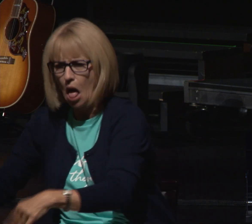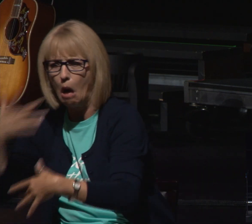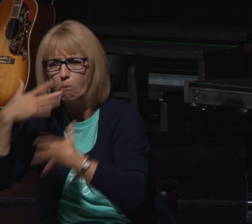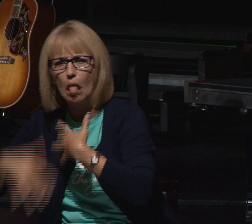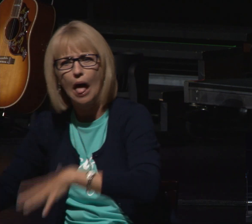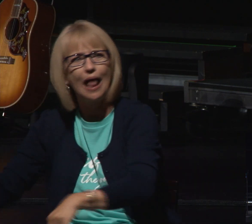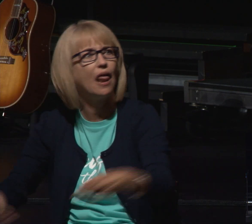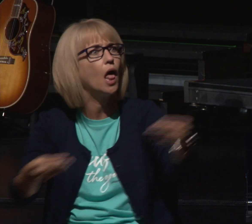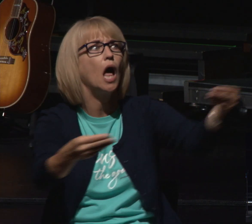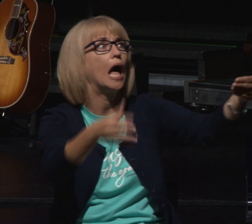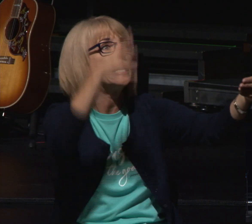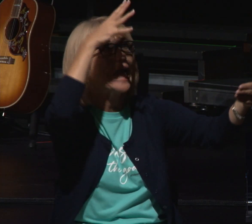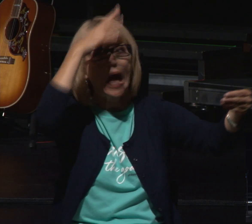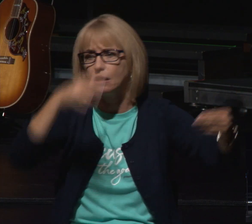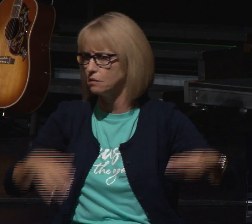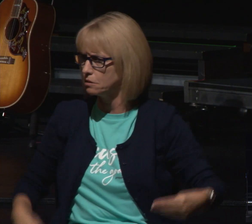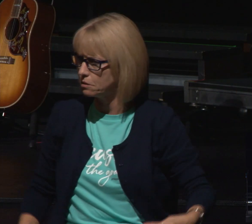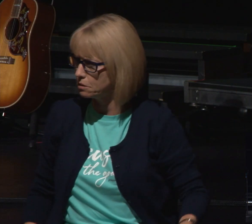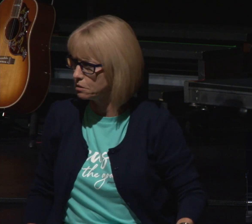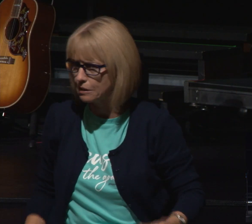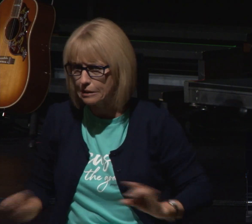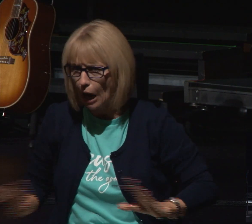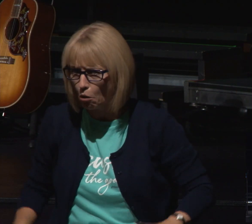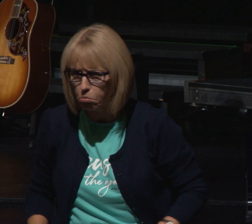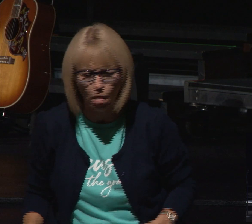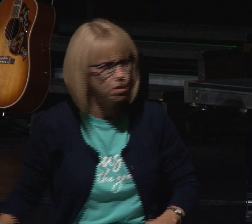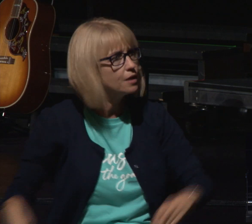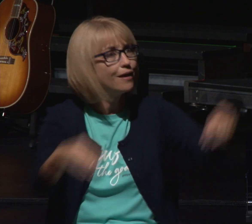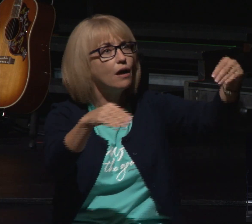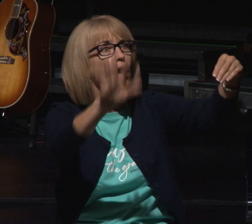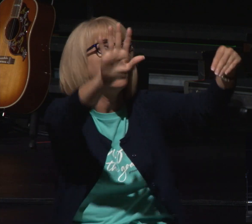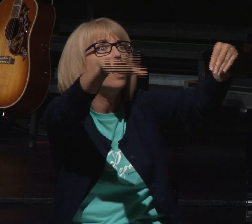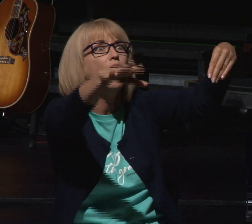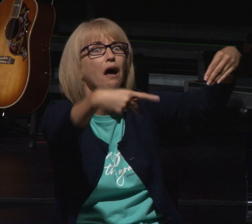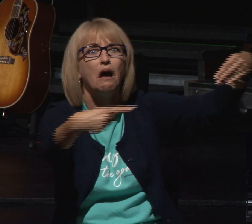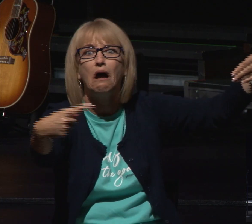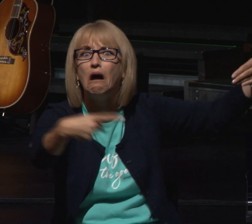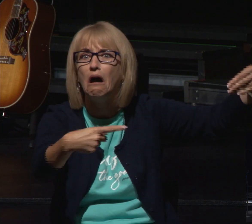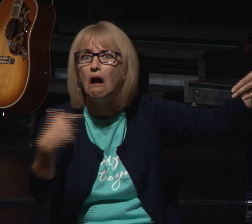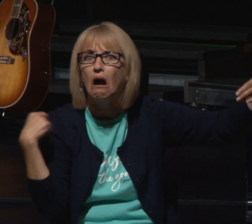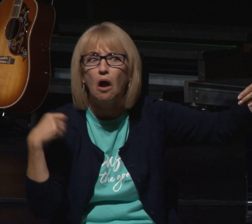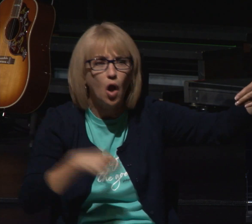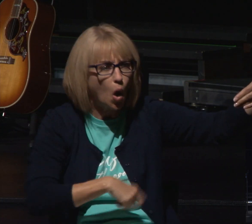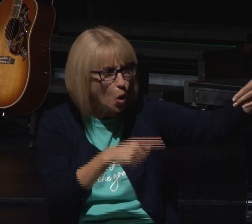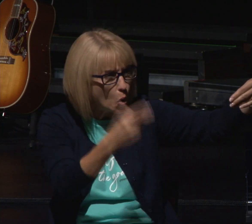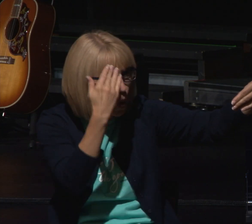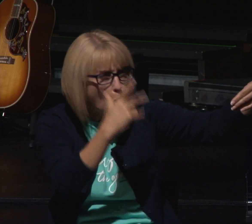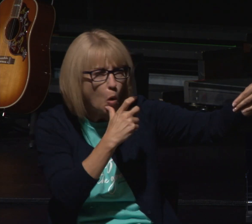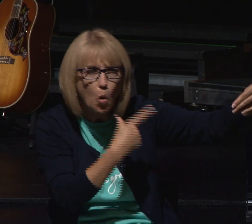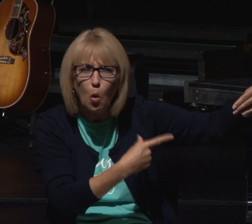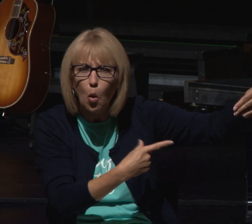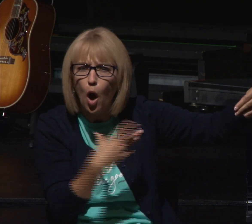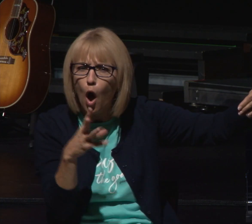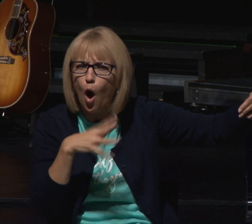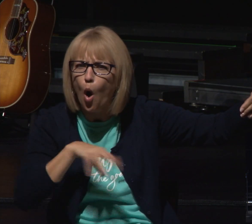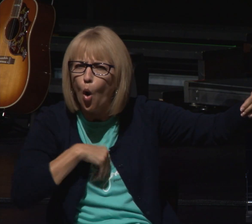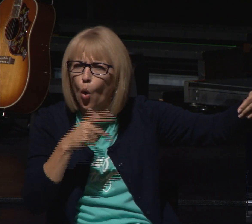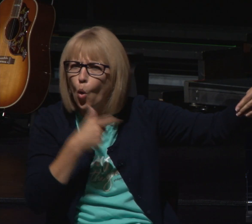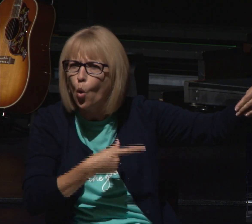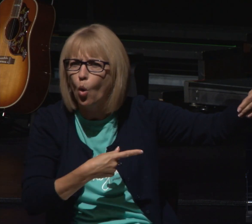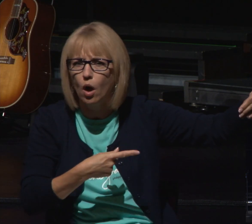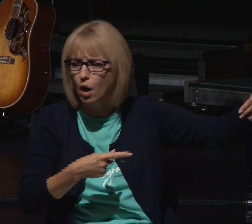horrible way they did it so just saying what happened they're saying hey do you know this coat and their dad looks at of course they